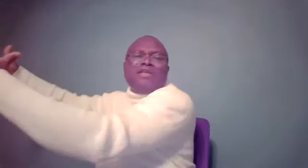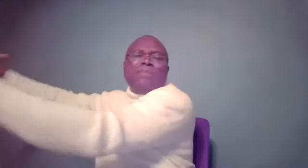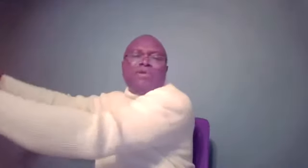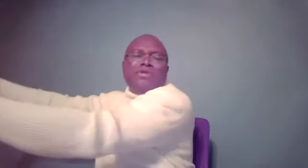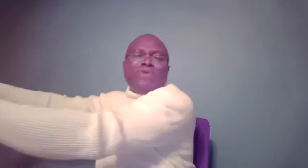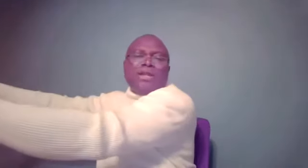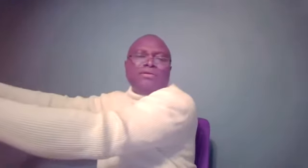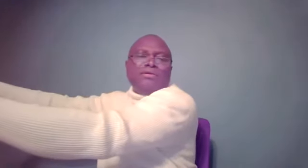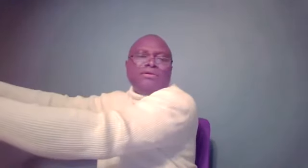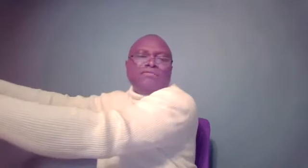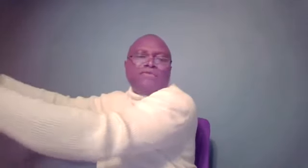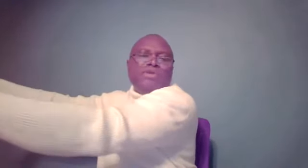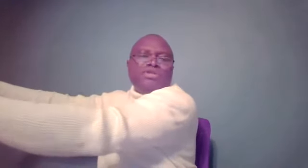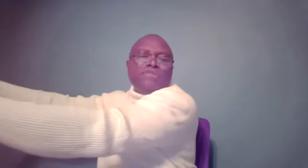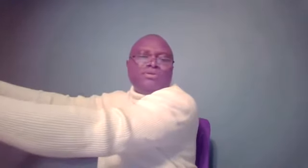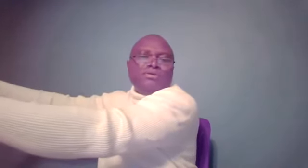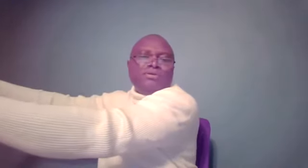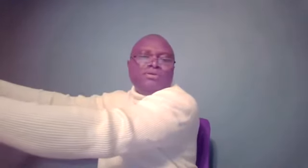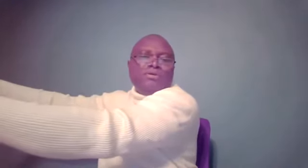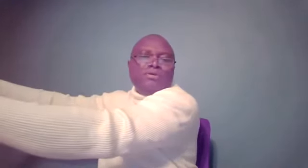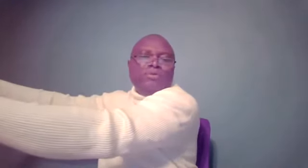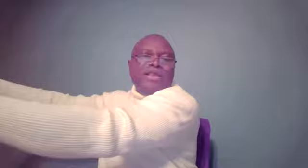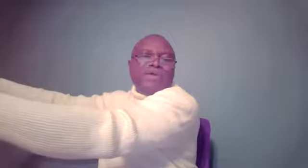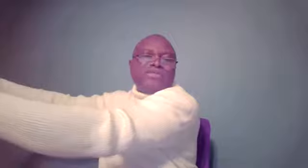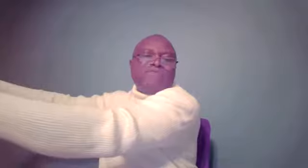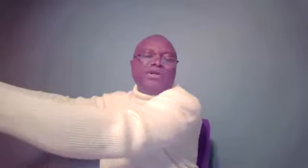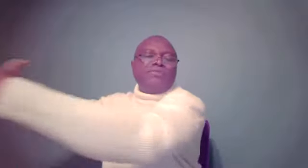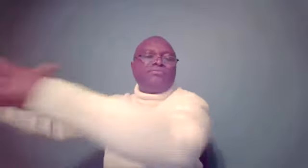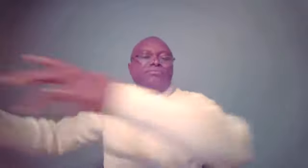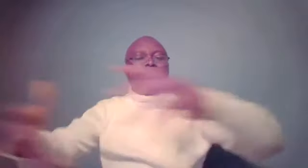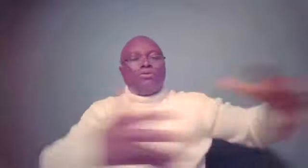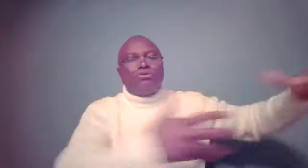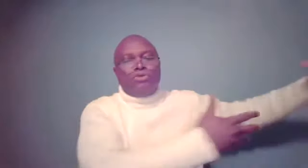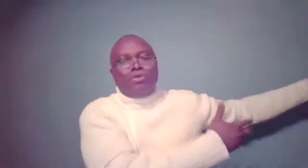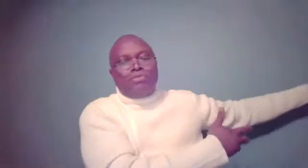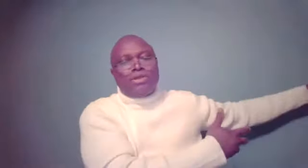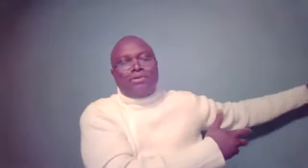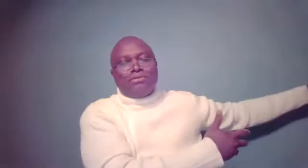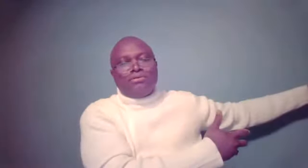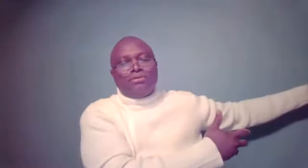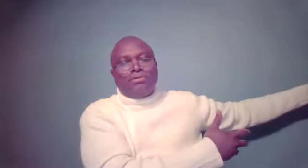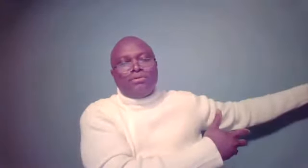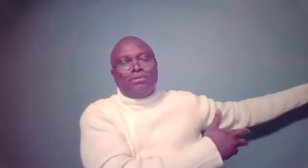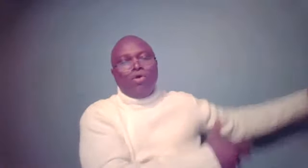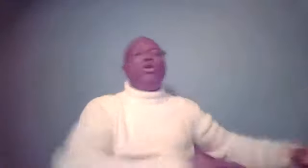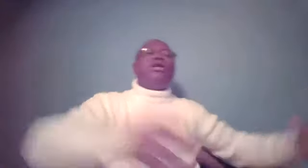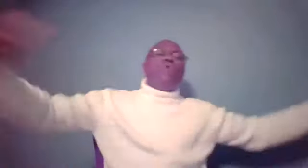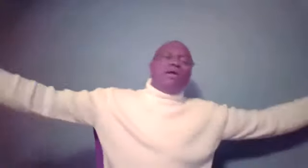the people of Israel from Egypt, where they were set free to the promised land. The only one